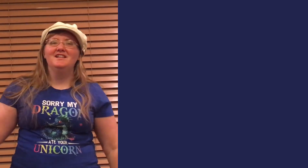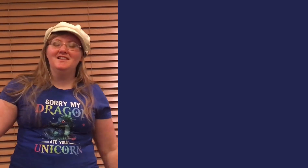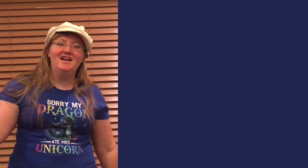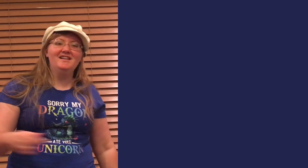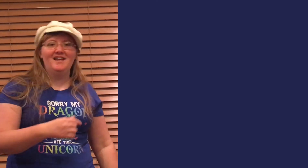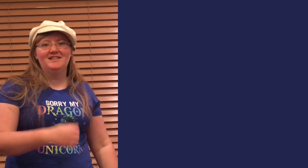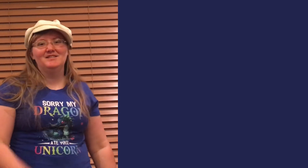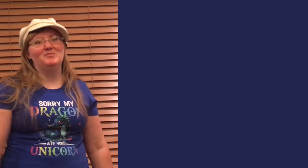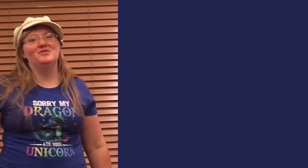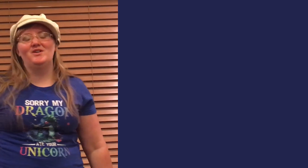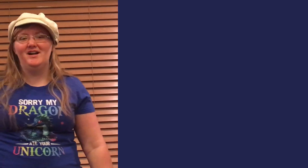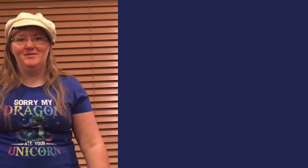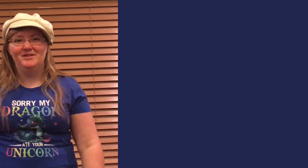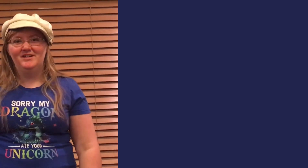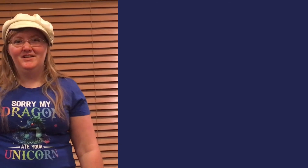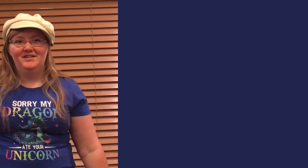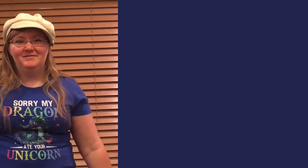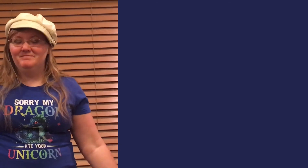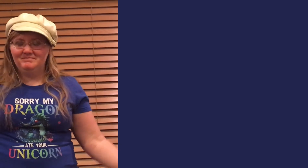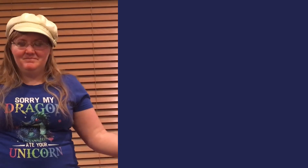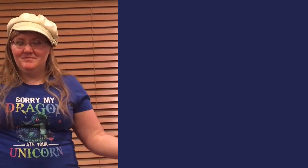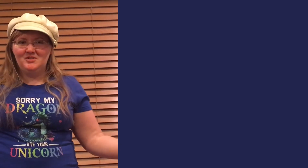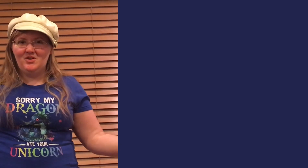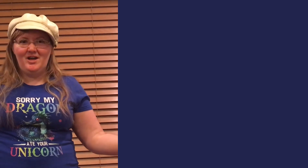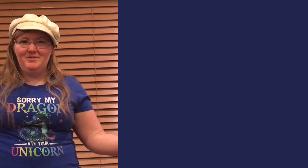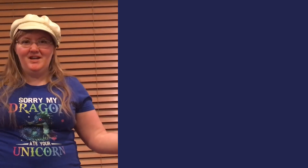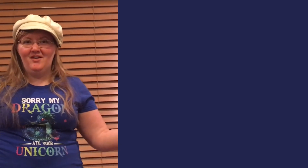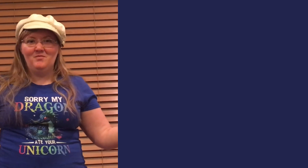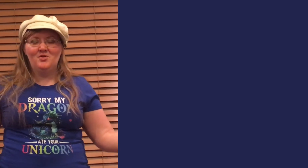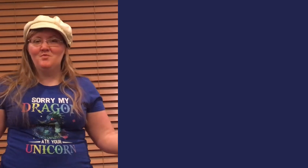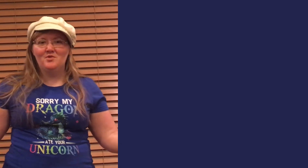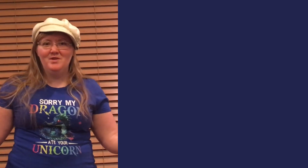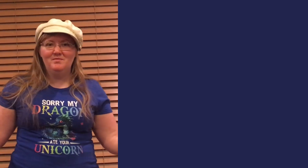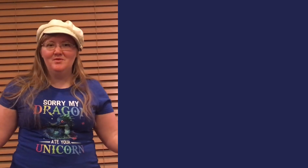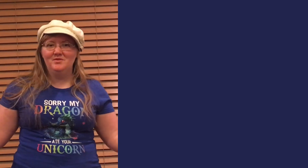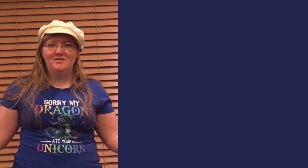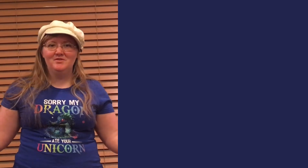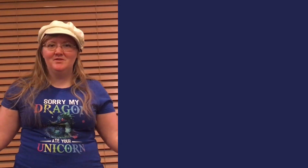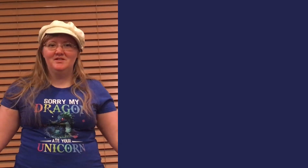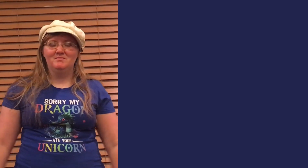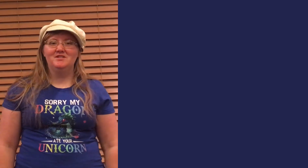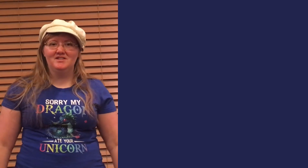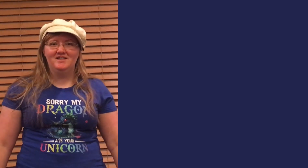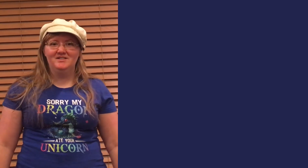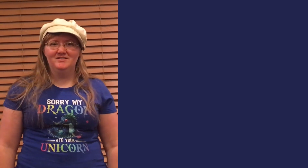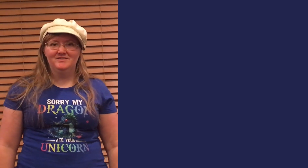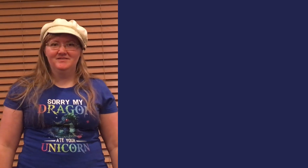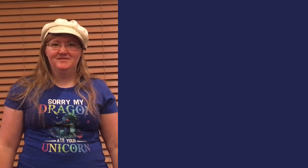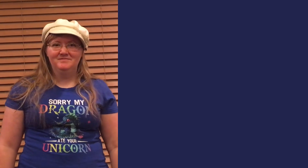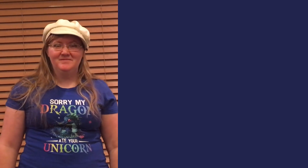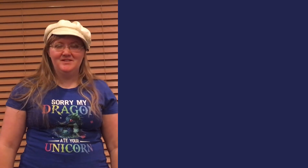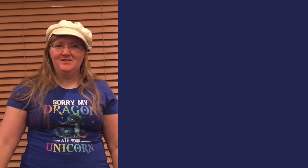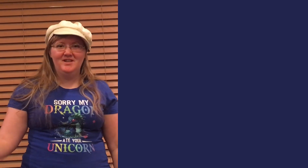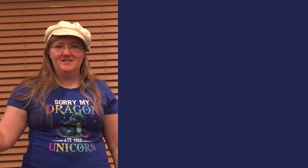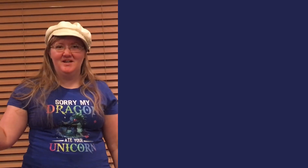like and subscribe. So happy to have more and more people who love stories as much as I do. See you next time.